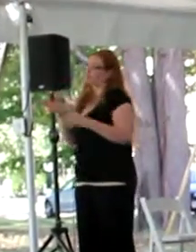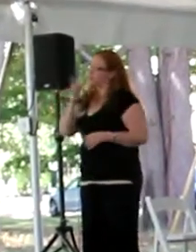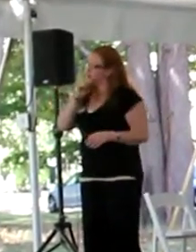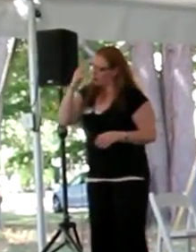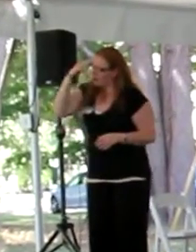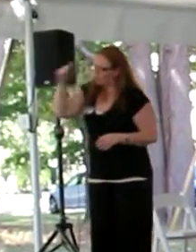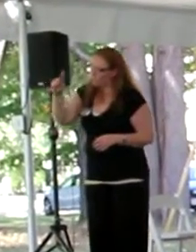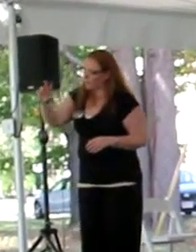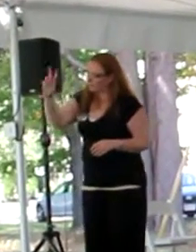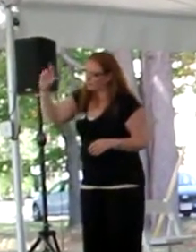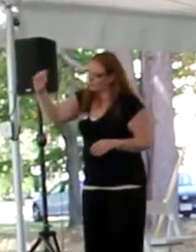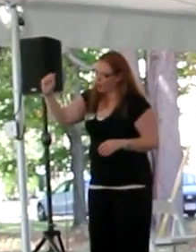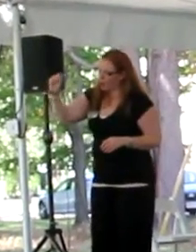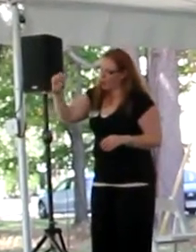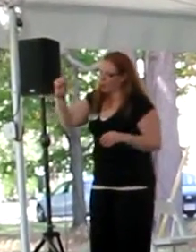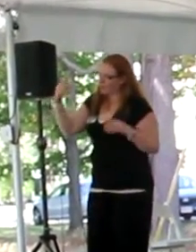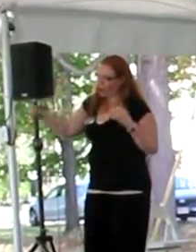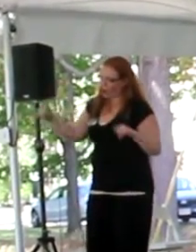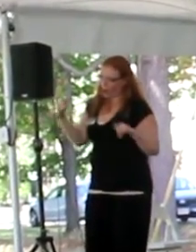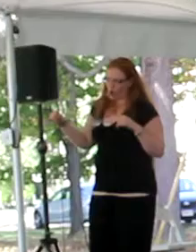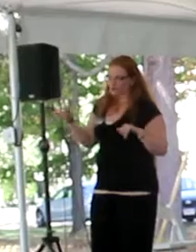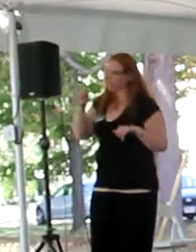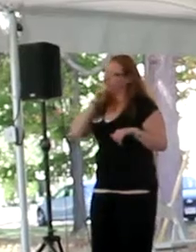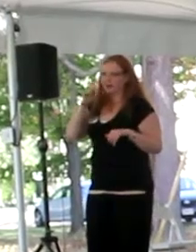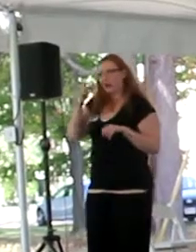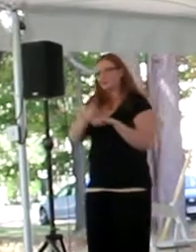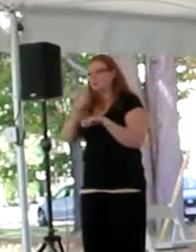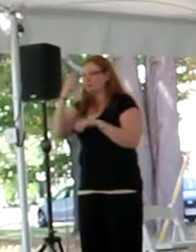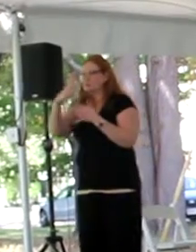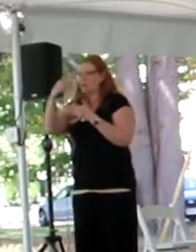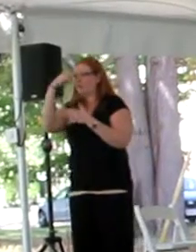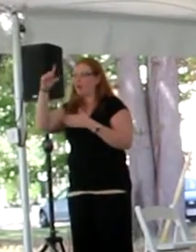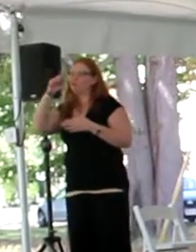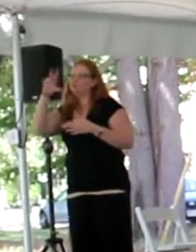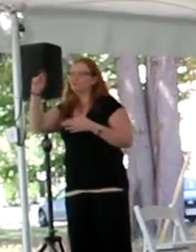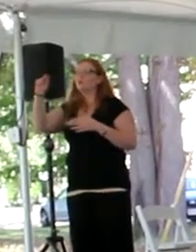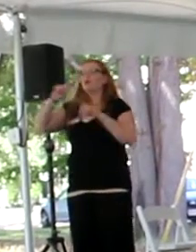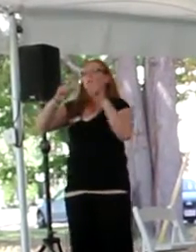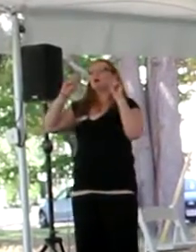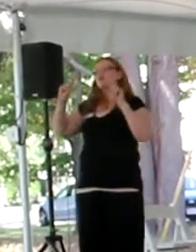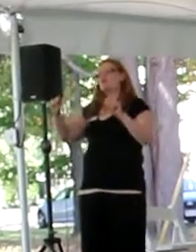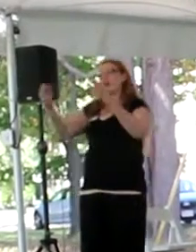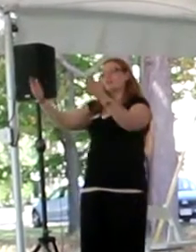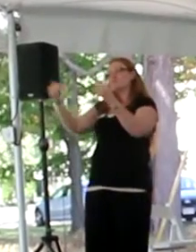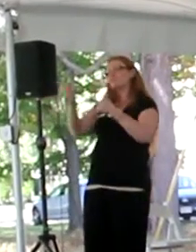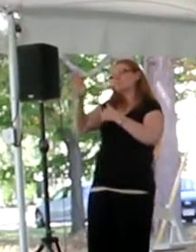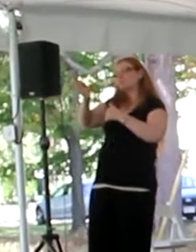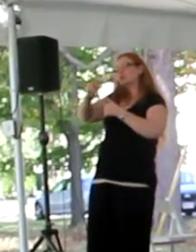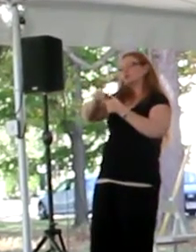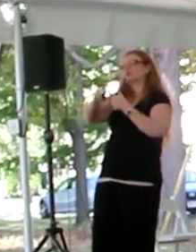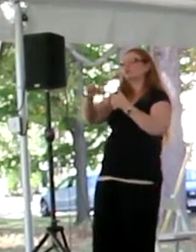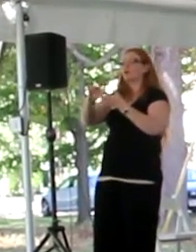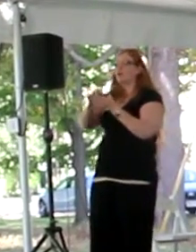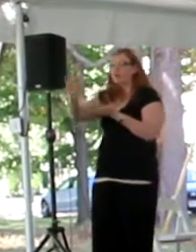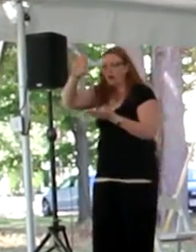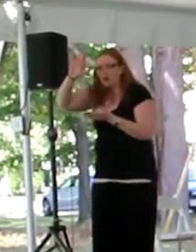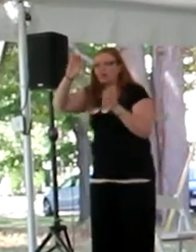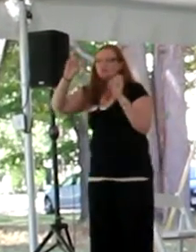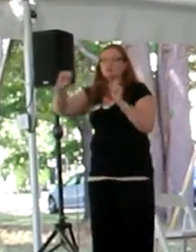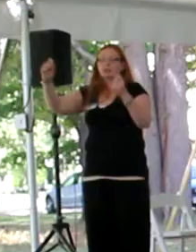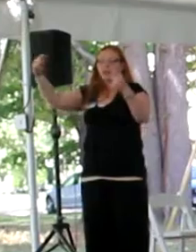know, you can't take everyone to lunch. But what you can do is bring in speakers. Colleges can bring in